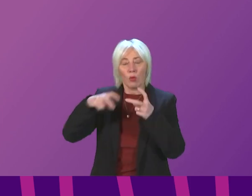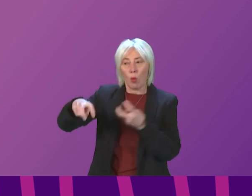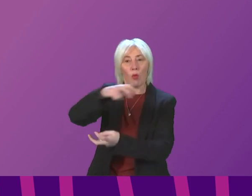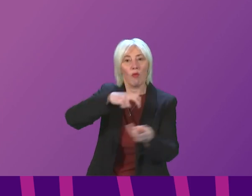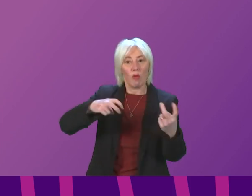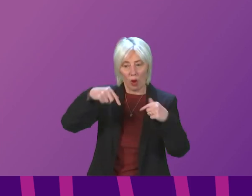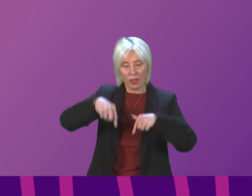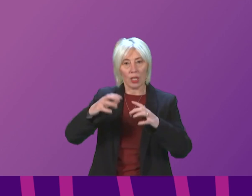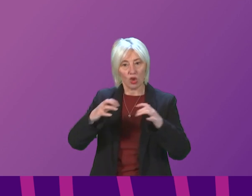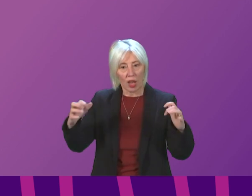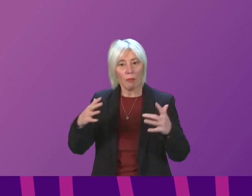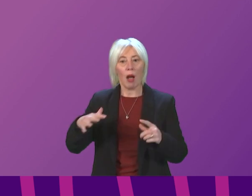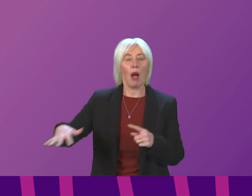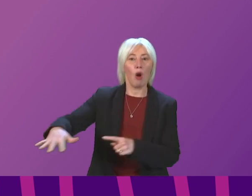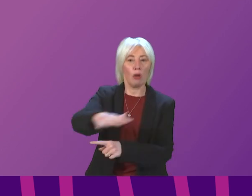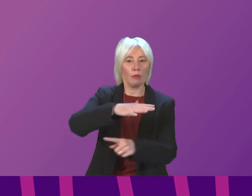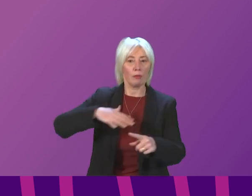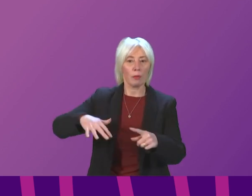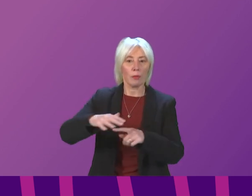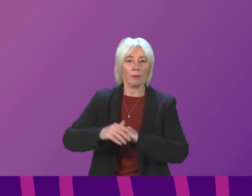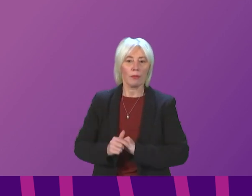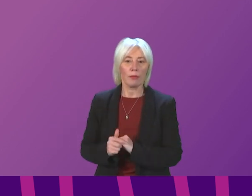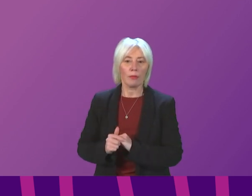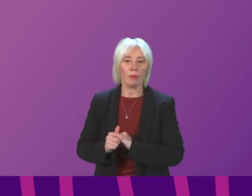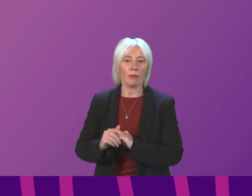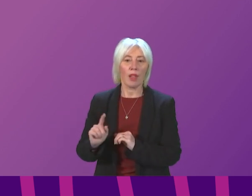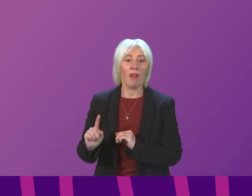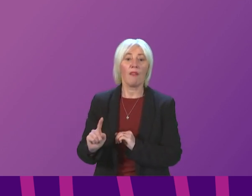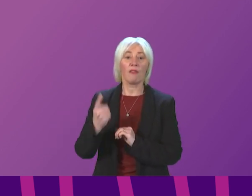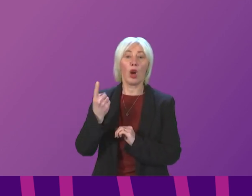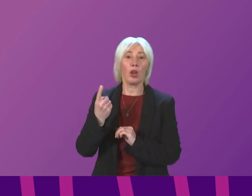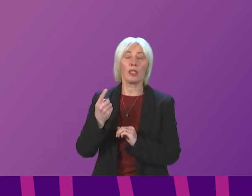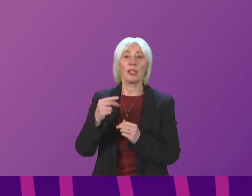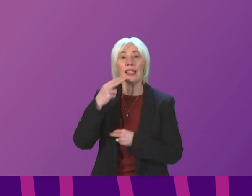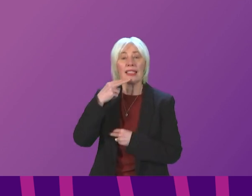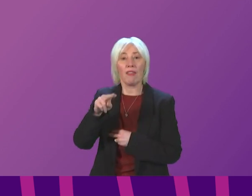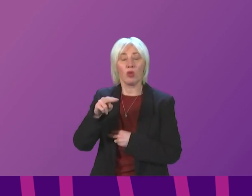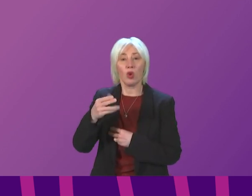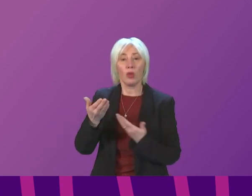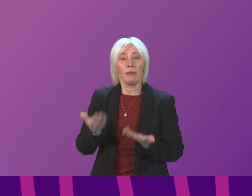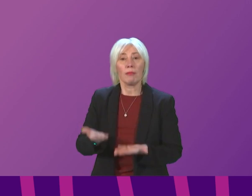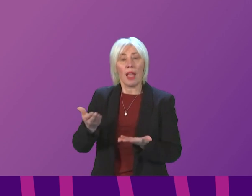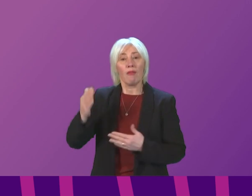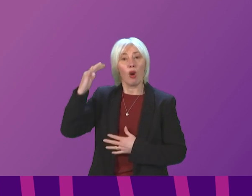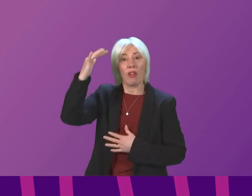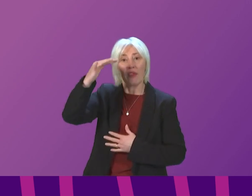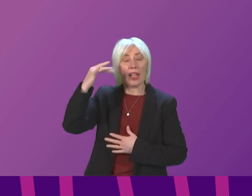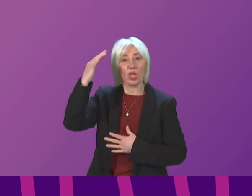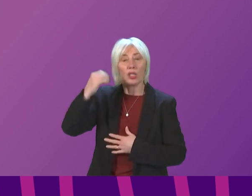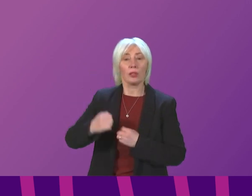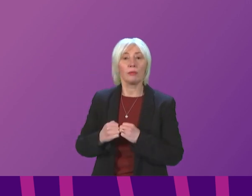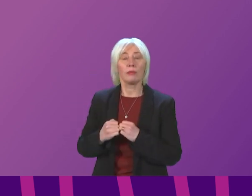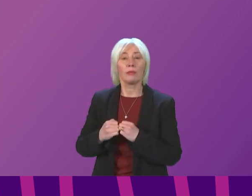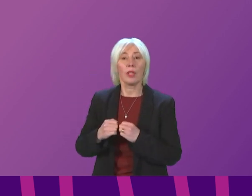the Chamber and across the Holyrood campus? The first item of business this afternoon is time for reflection. Our time for